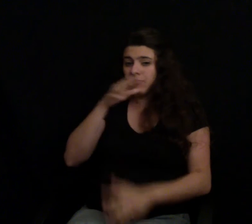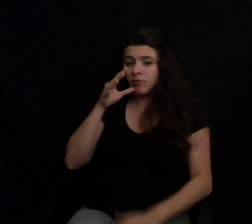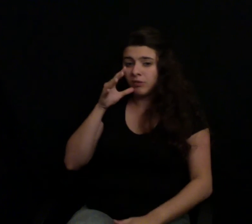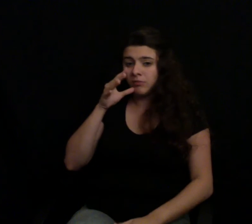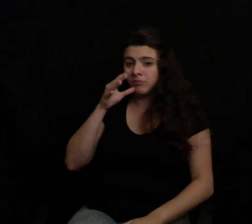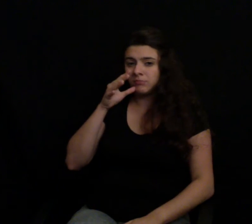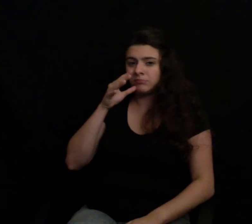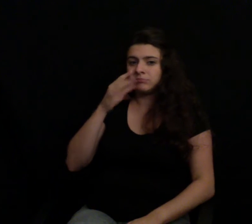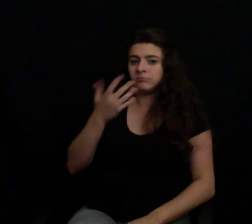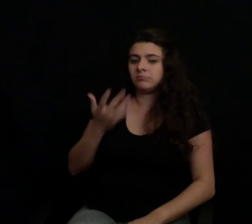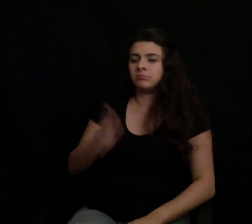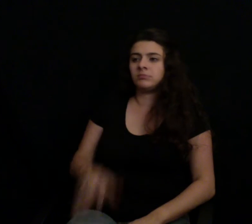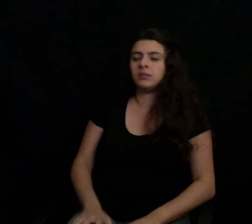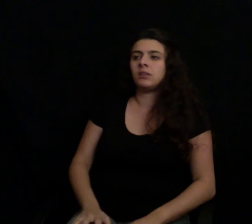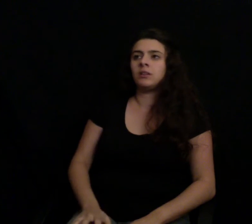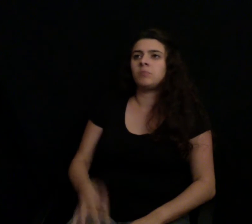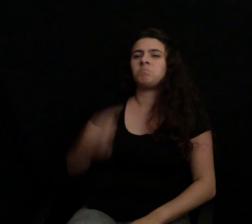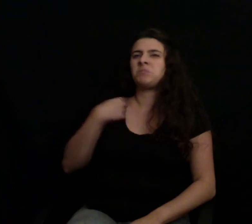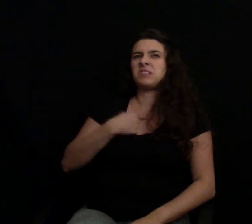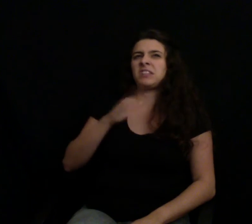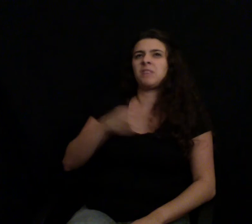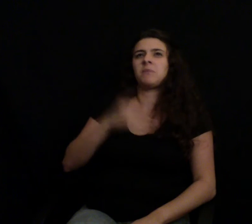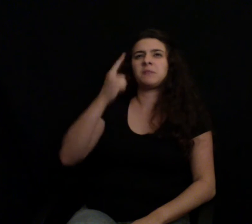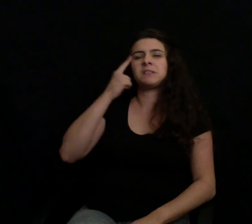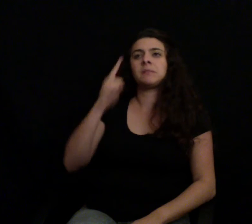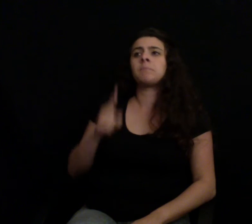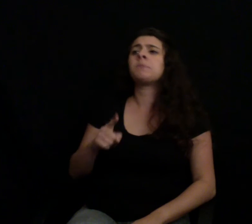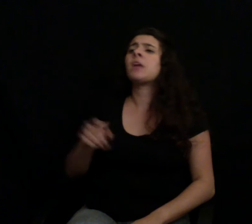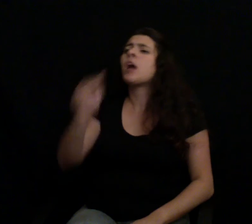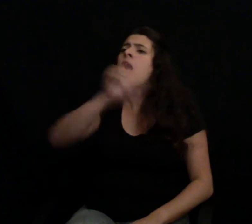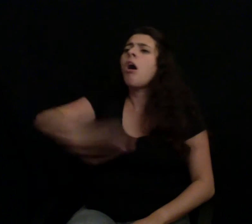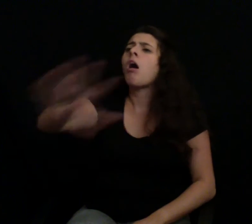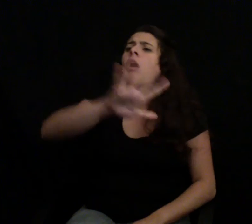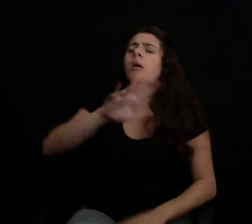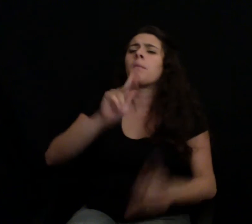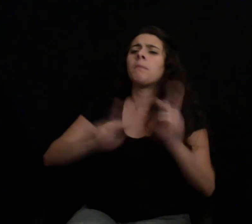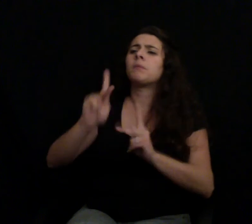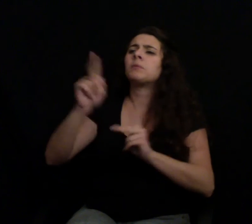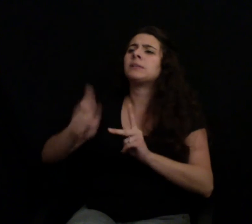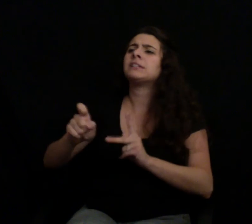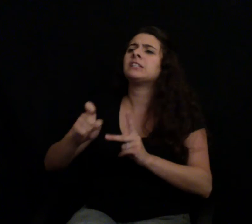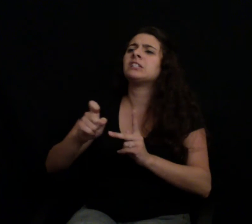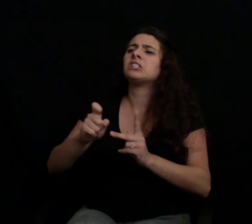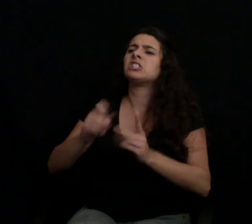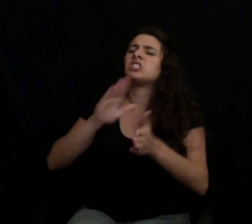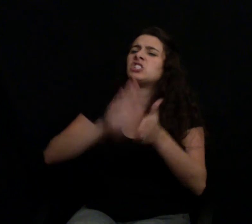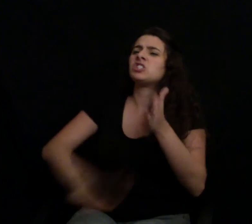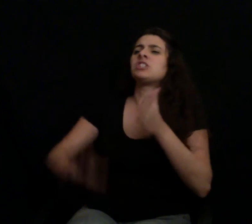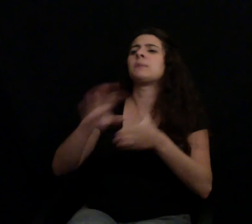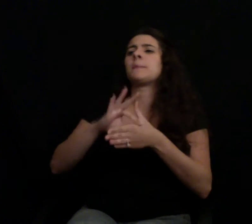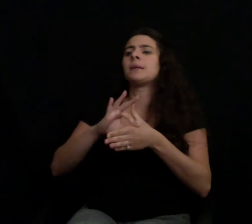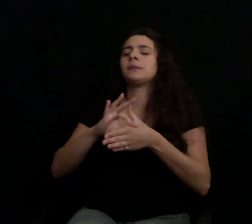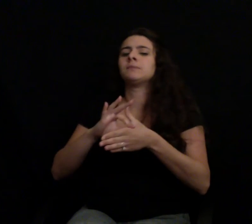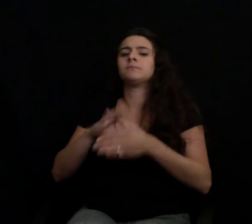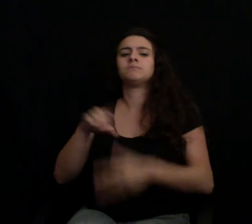the solution. Yes, that must be the solution. We'd never choose that. Instead, we'd say, okay, let's take a cold, hard look at this.